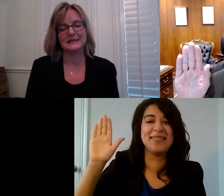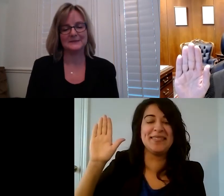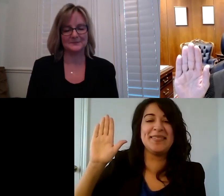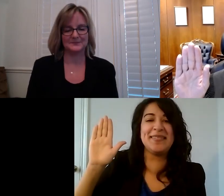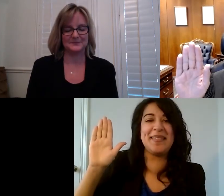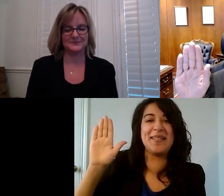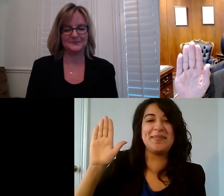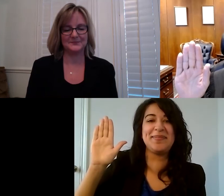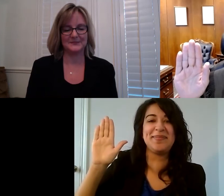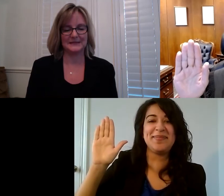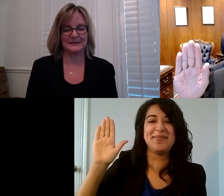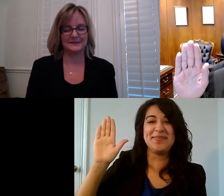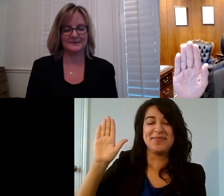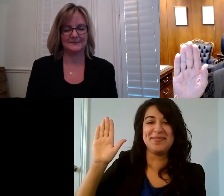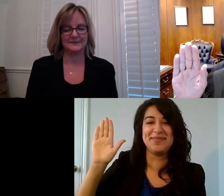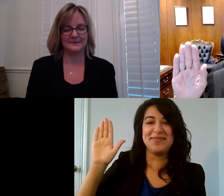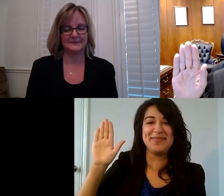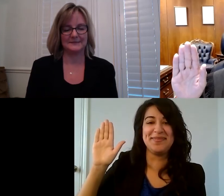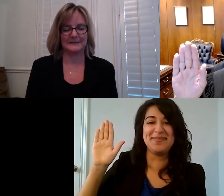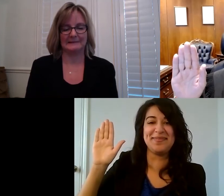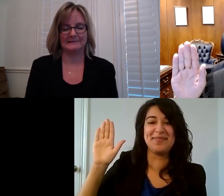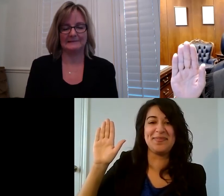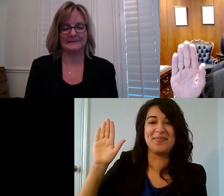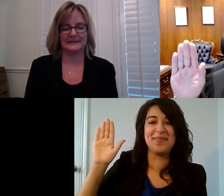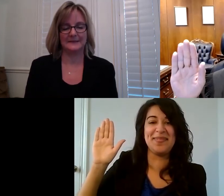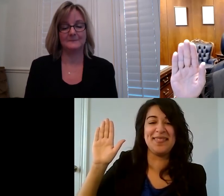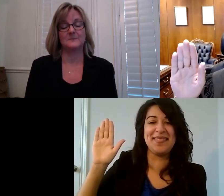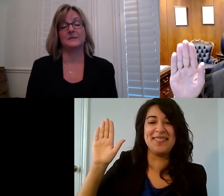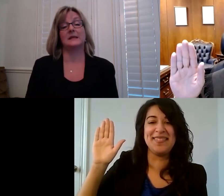ability that I will conduct myself